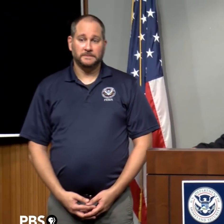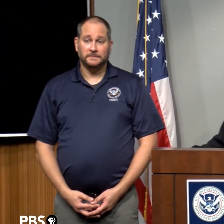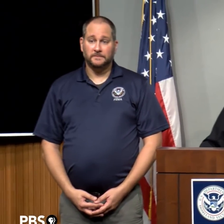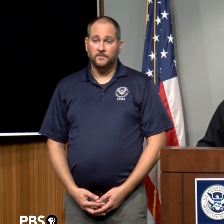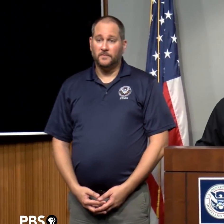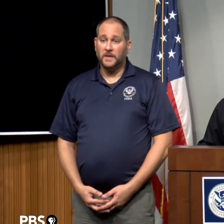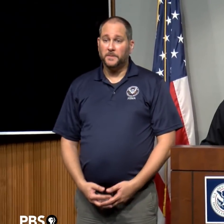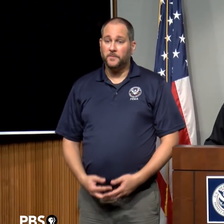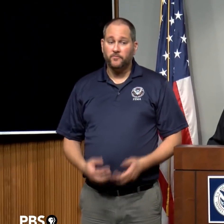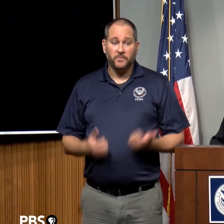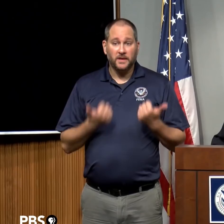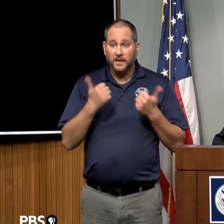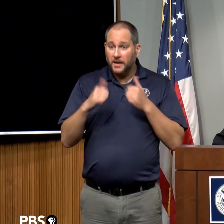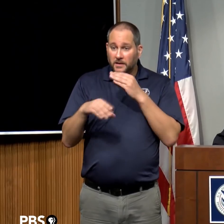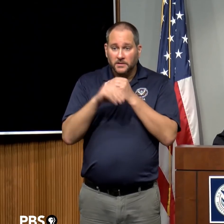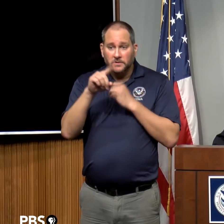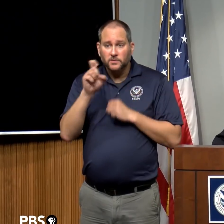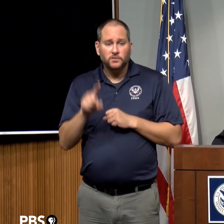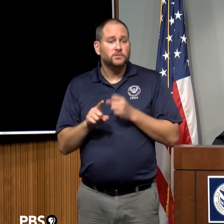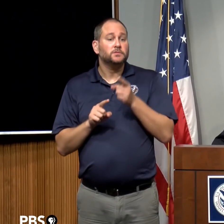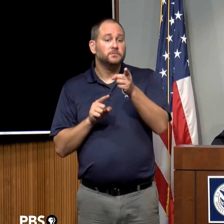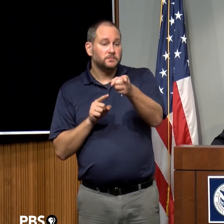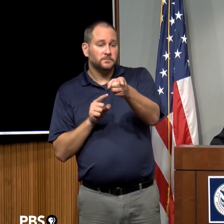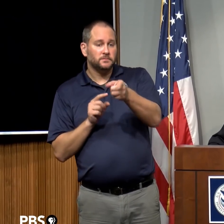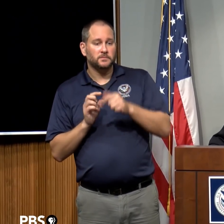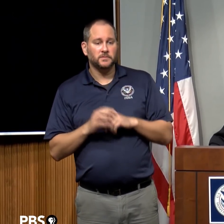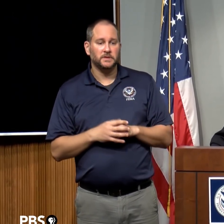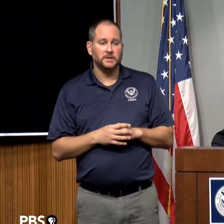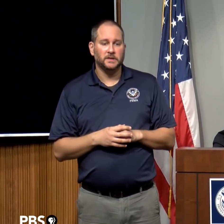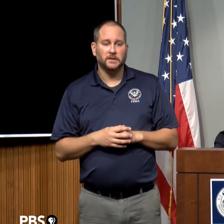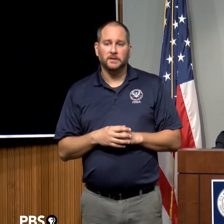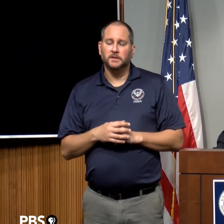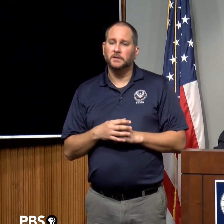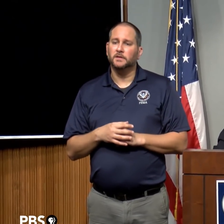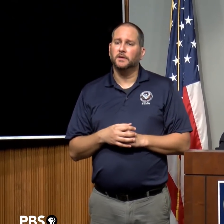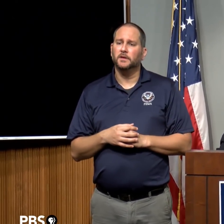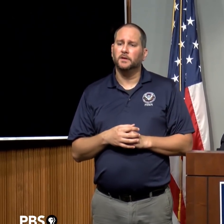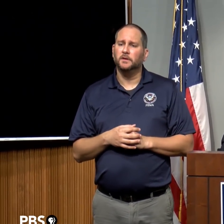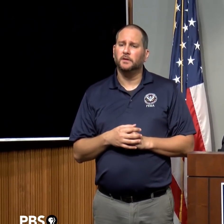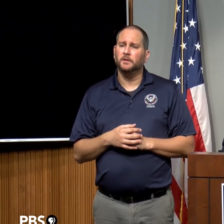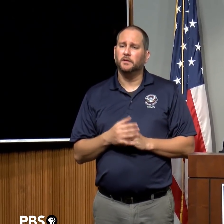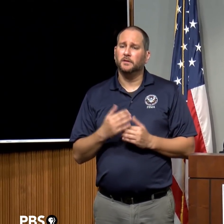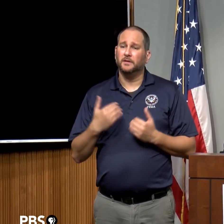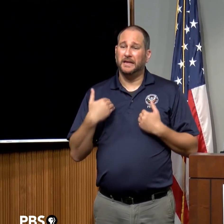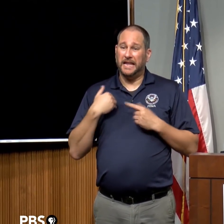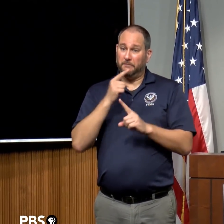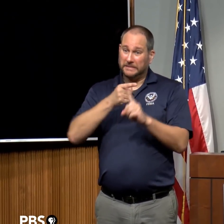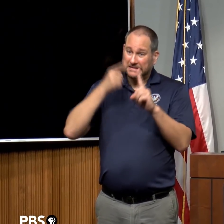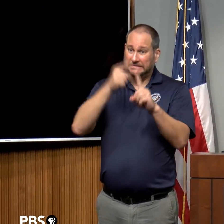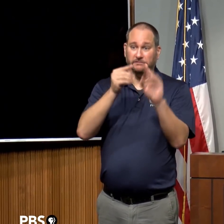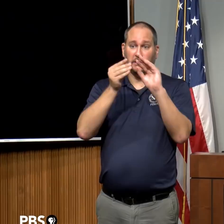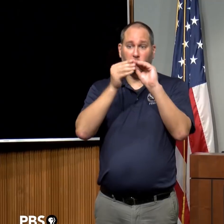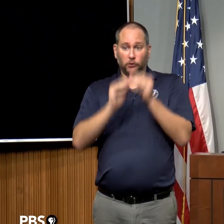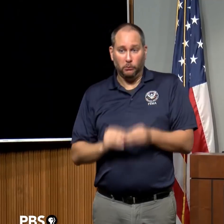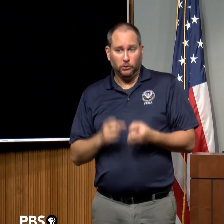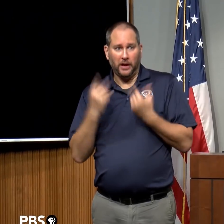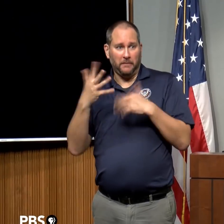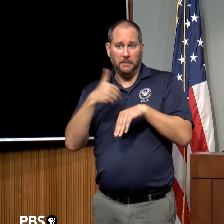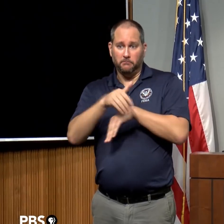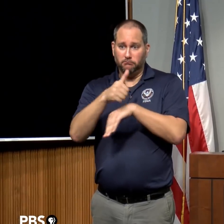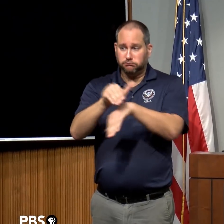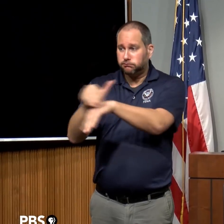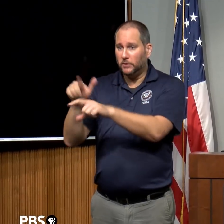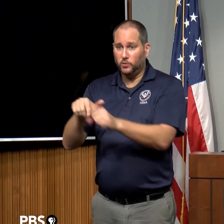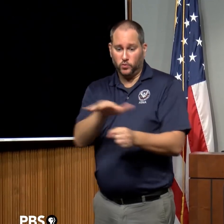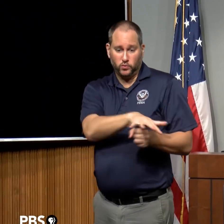Any, uh, any, any other questions? Yes, ma'am. Are there any, like, specific numbers of how many people have been deployed to the area or, like, what kinds of